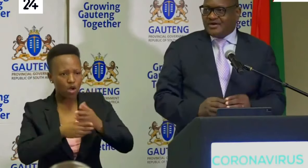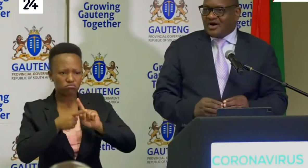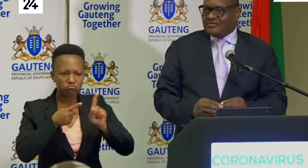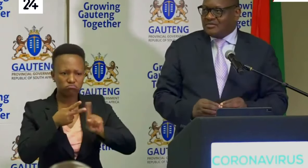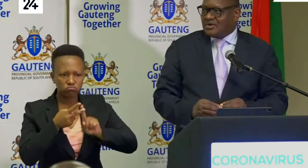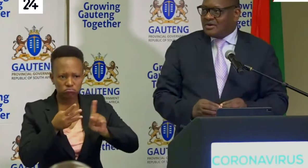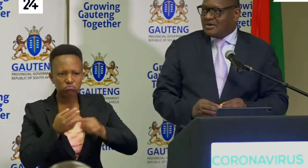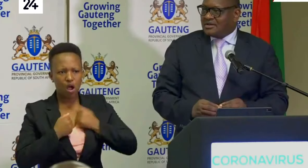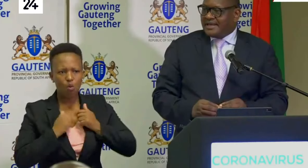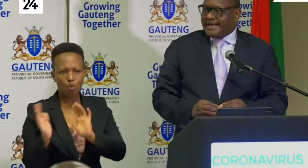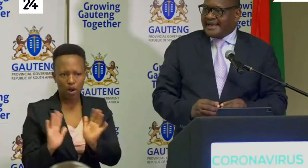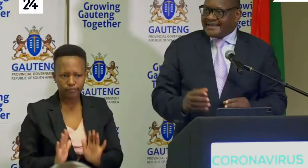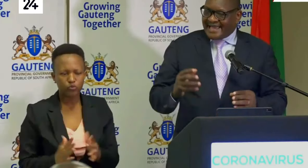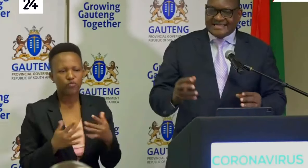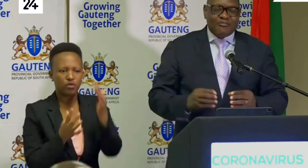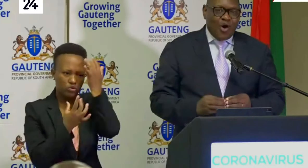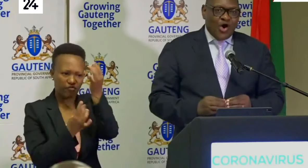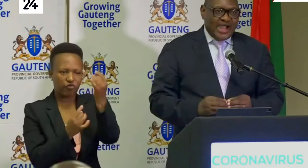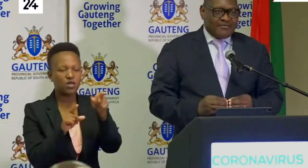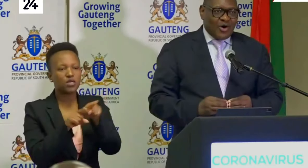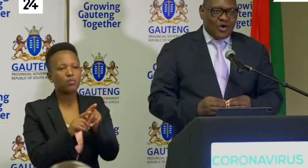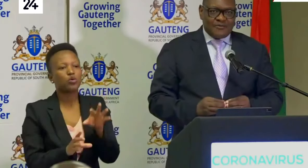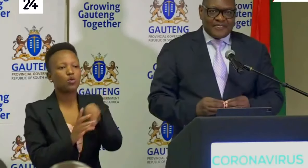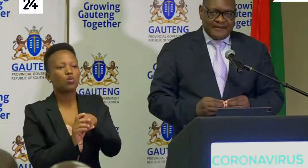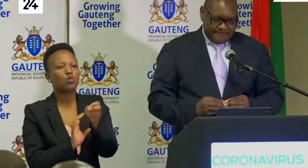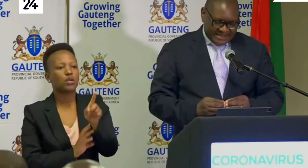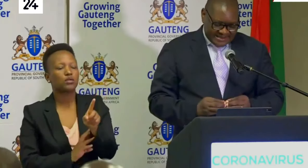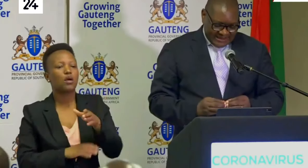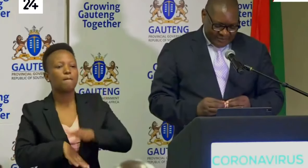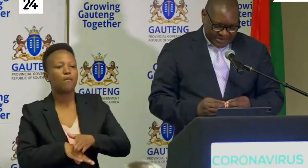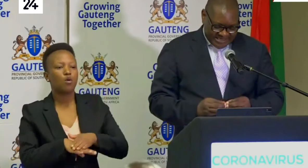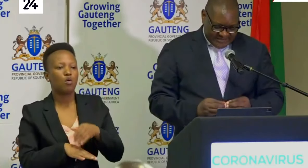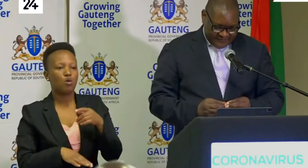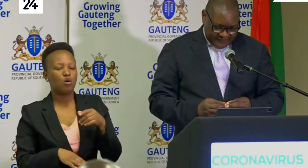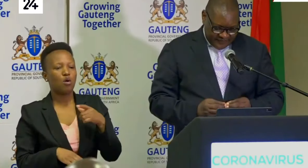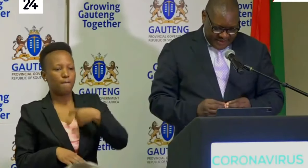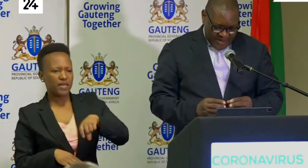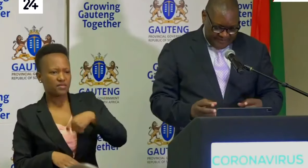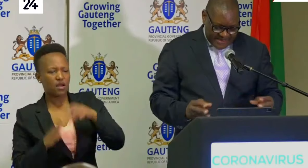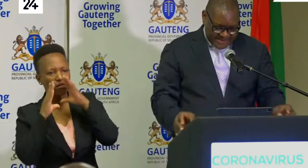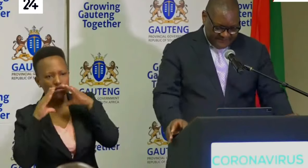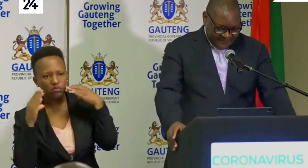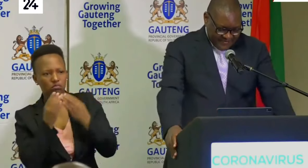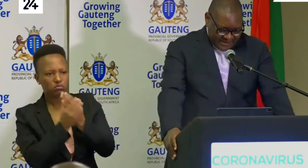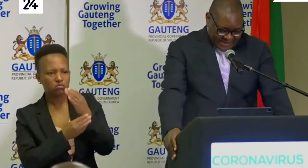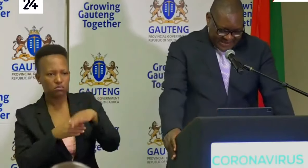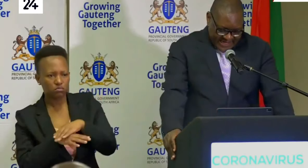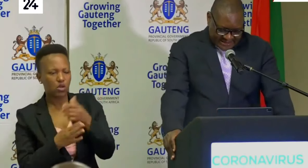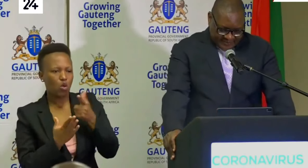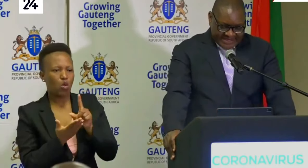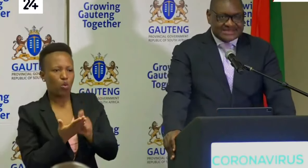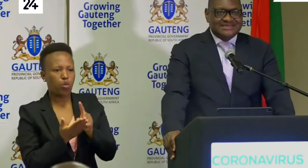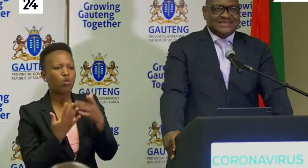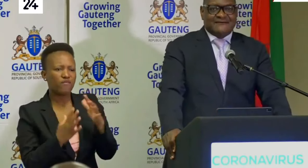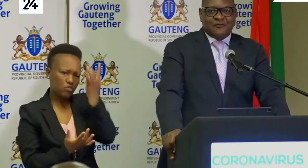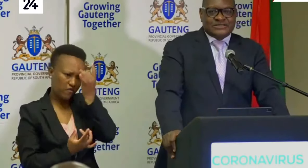including on getting more and more personal protective equipment. And they